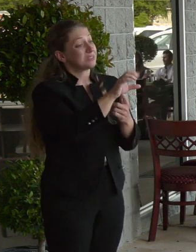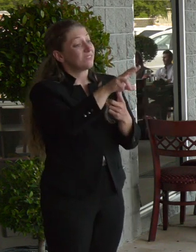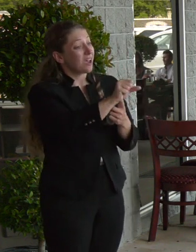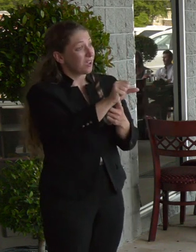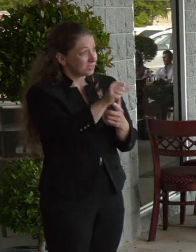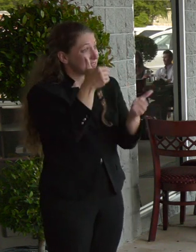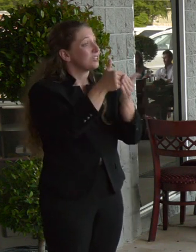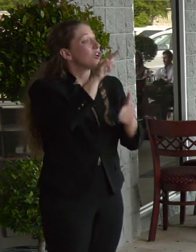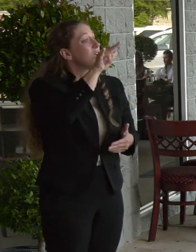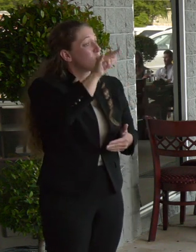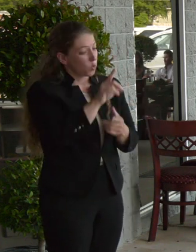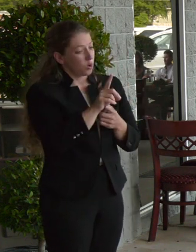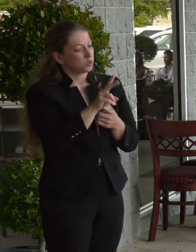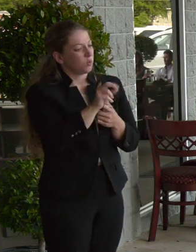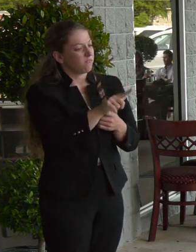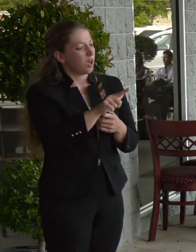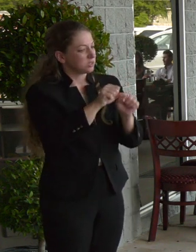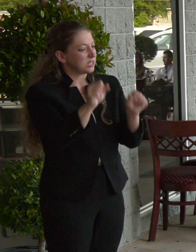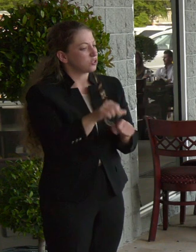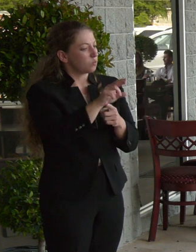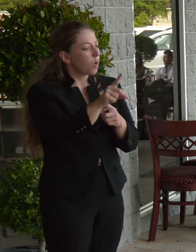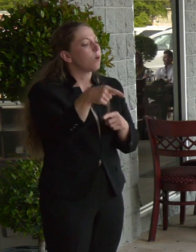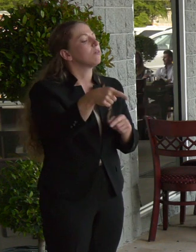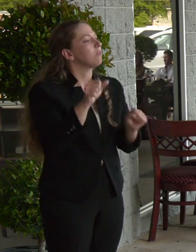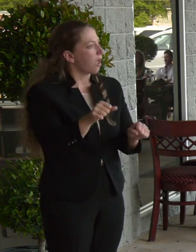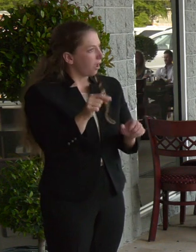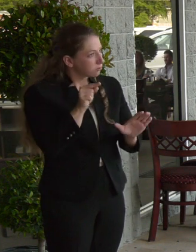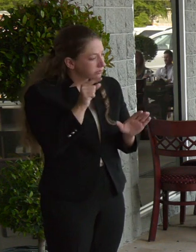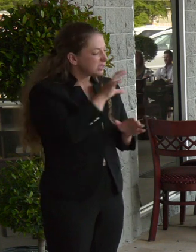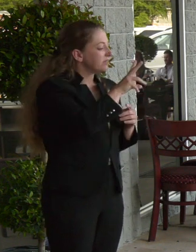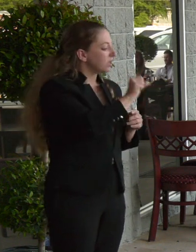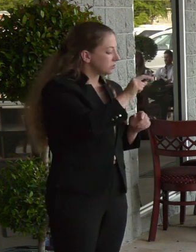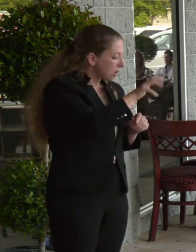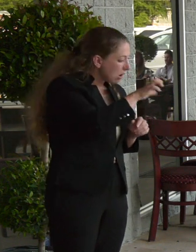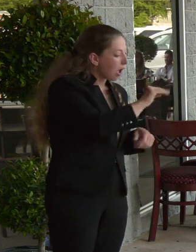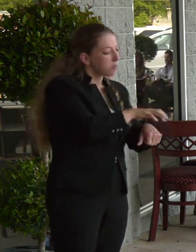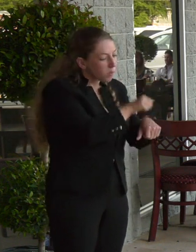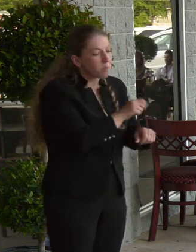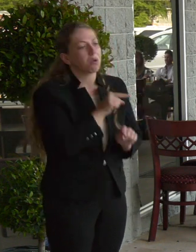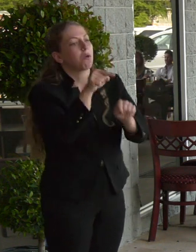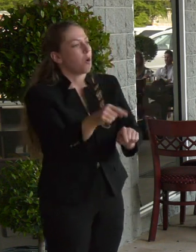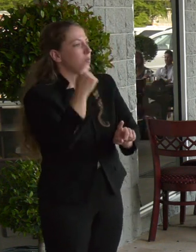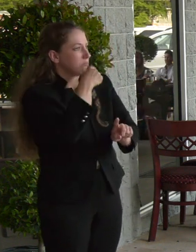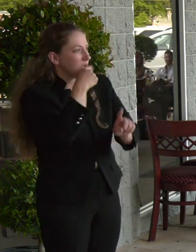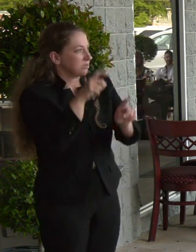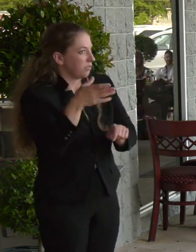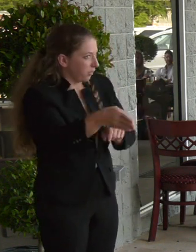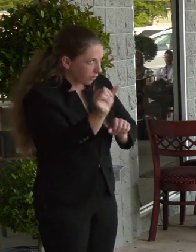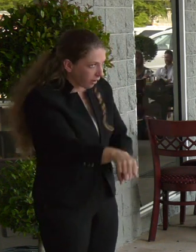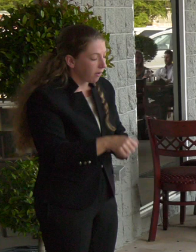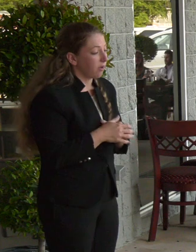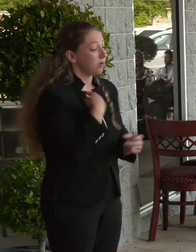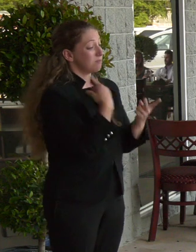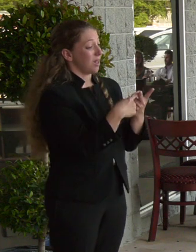the airport. Interested citizens can schedule an appointment on cvs.com. Also, the Veterans Administration Outpatient Clinic on Jefferson